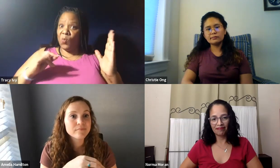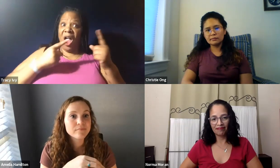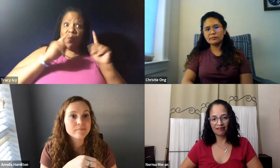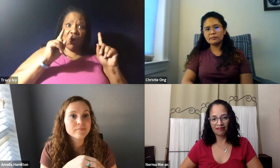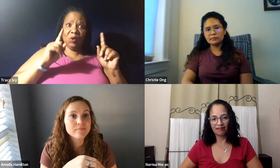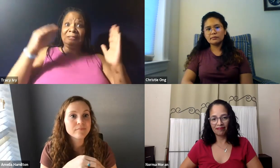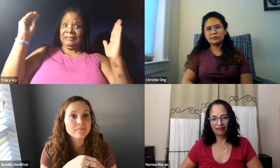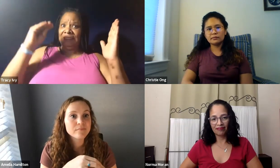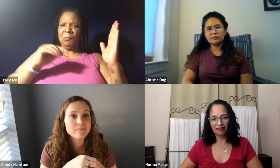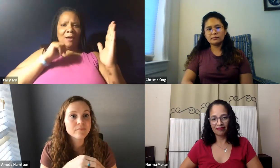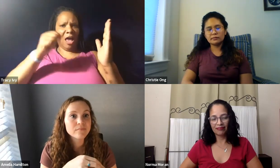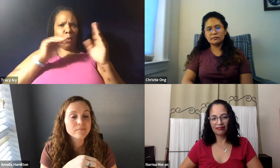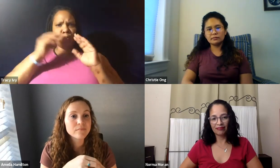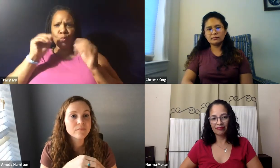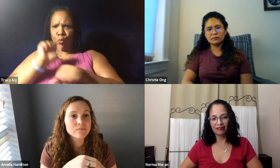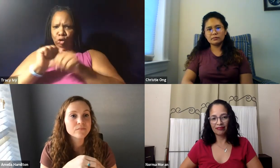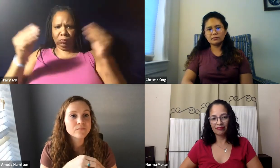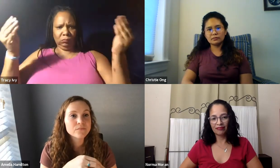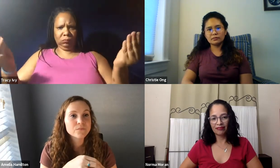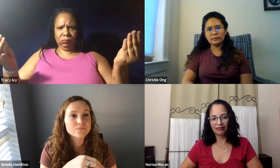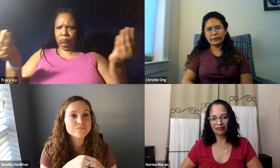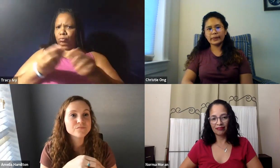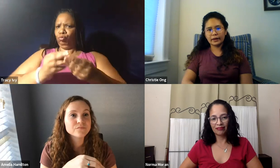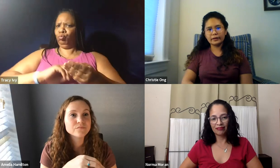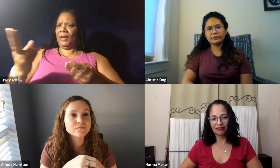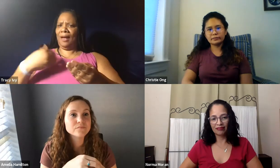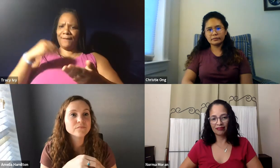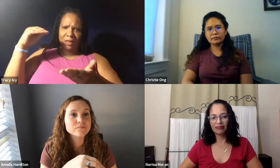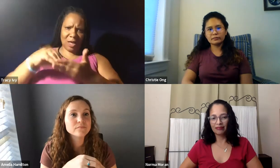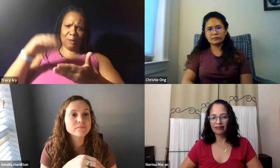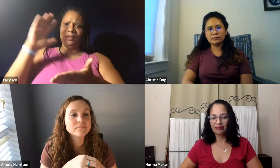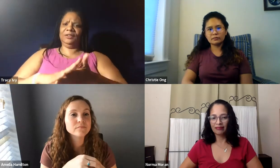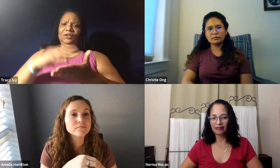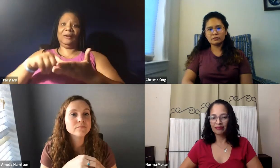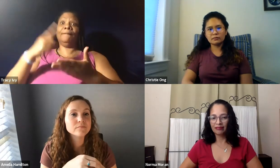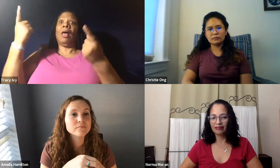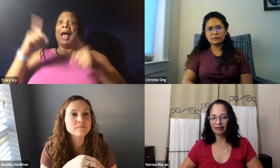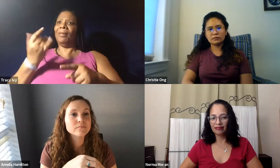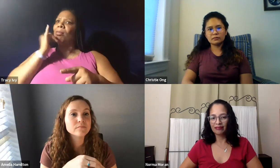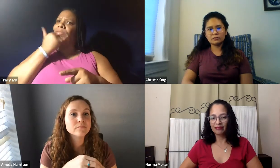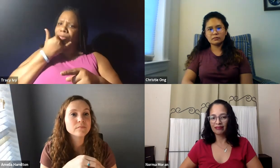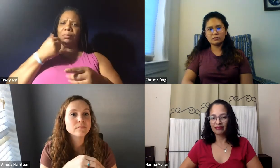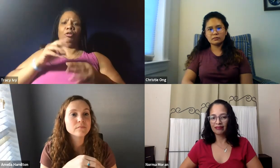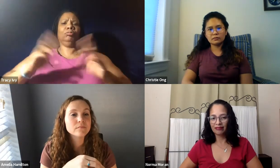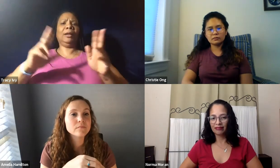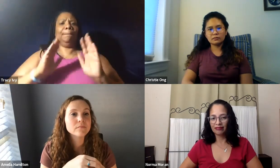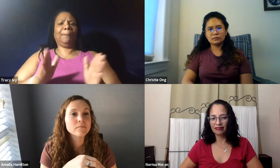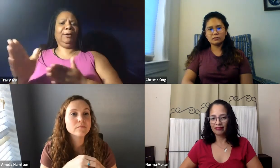RIT and MTID is documenting everything that does and does not work. So that there's documentation that if